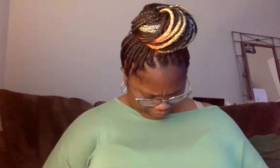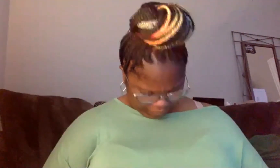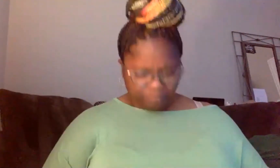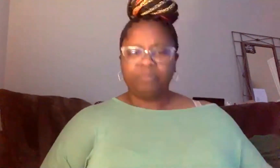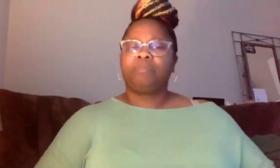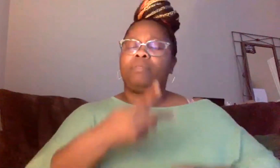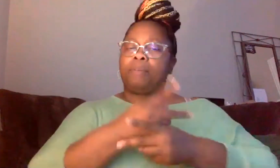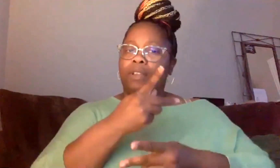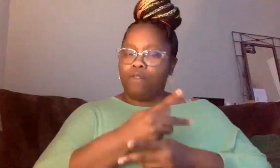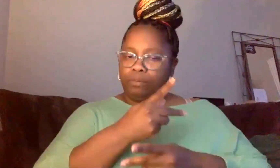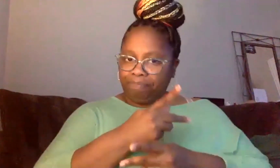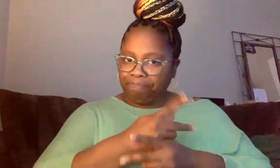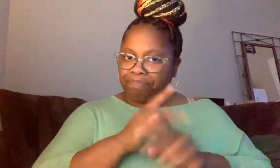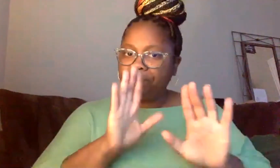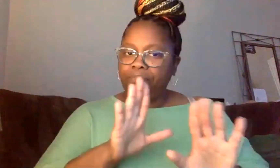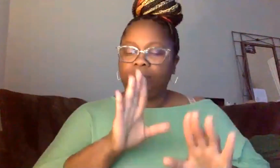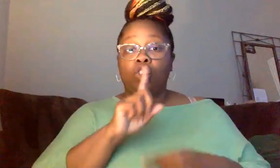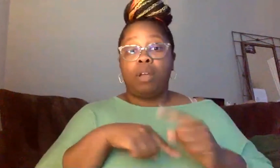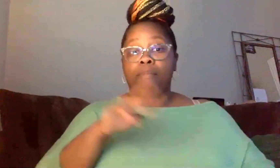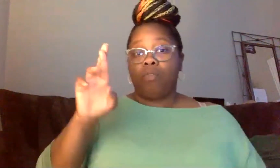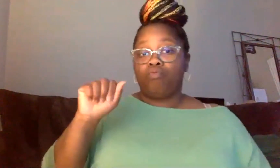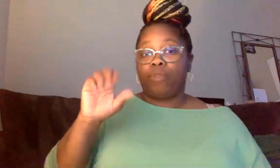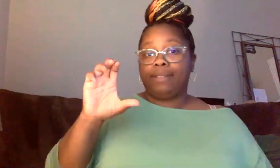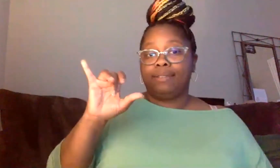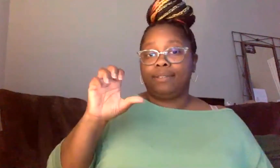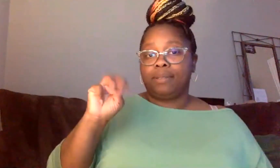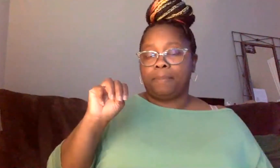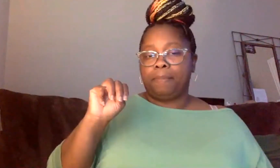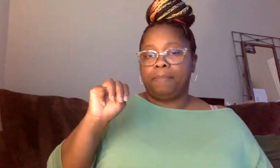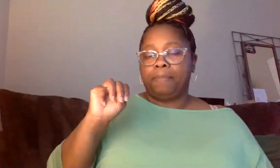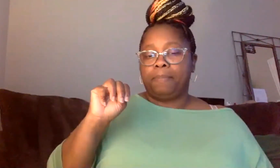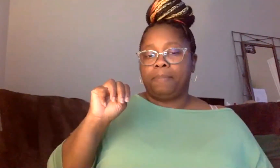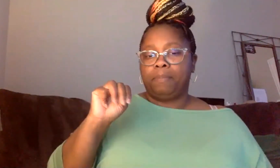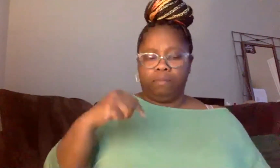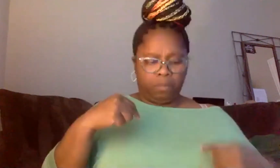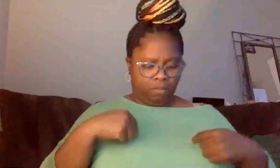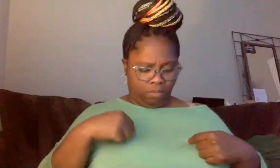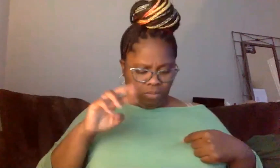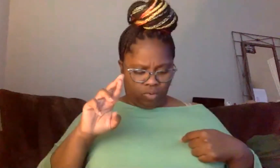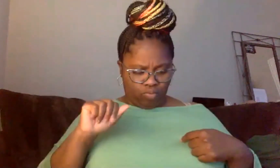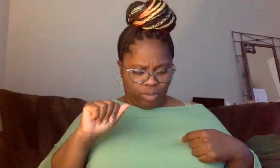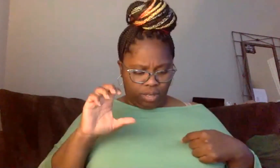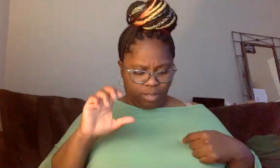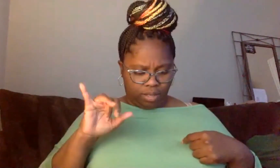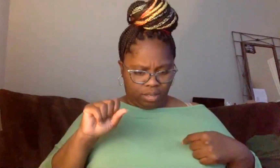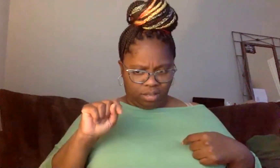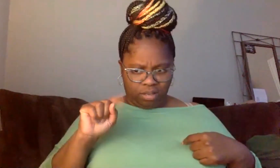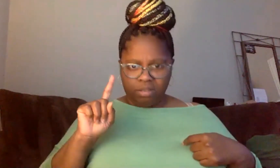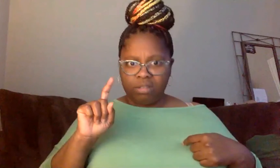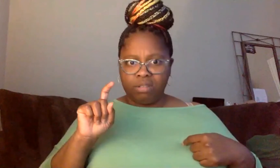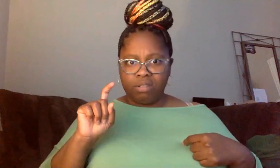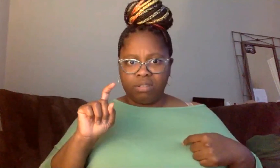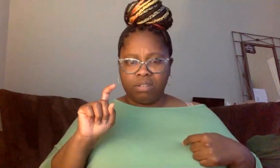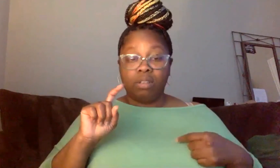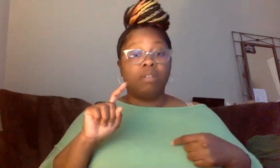don't talk so much about racism that someone asks themselves to question, am I racist? Because in my spaces that I go